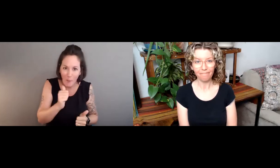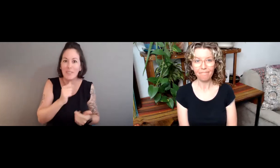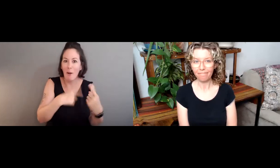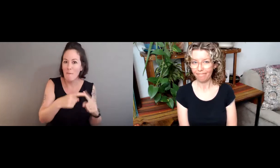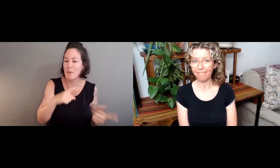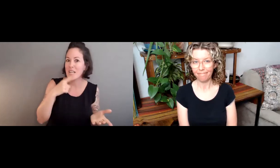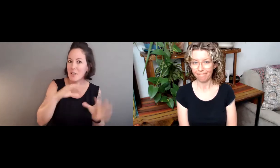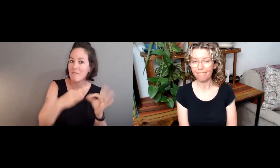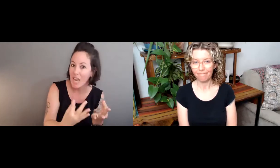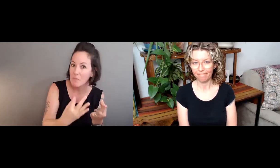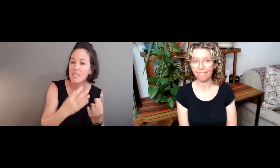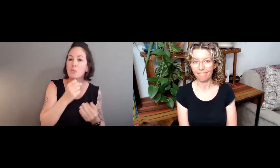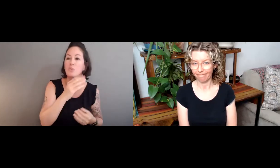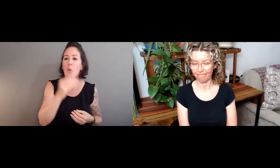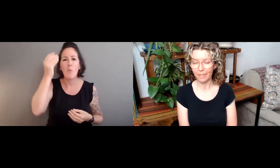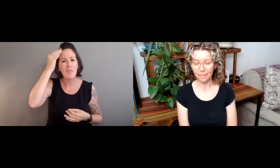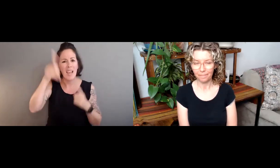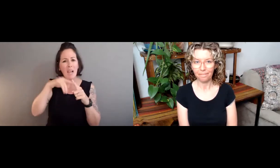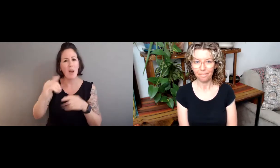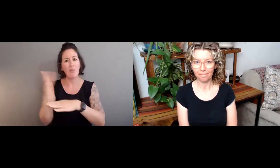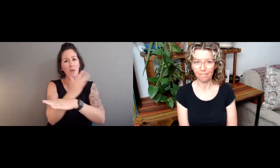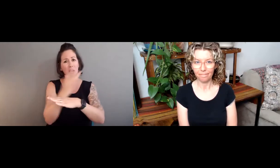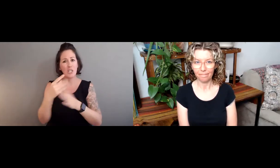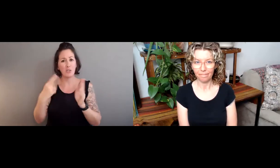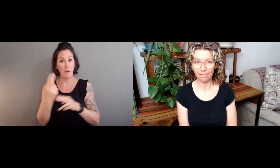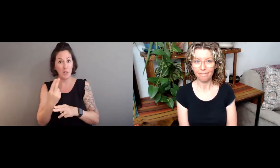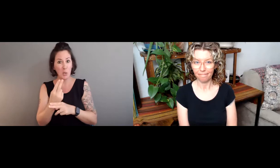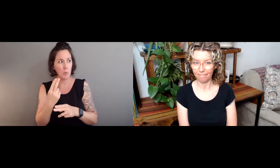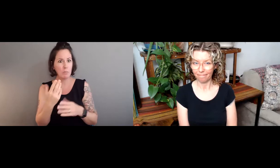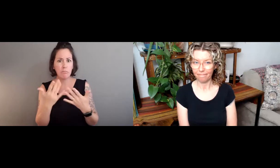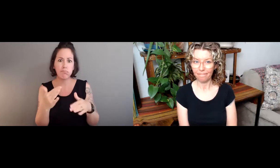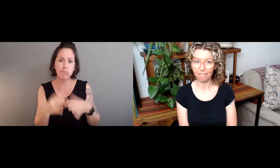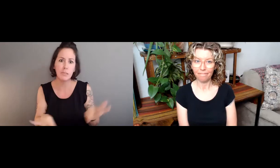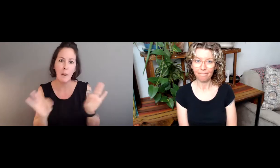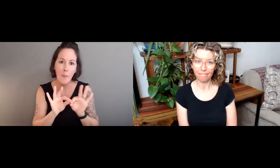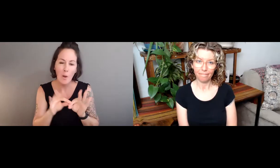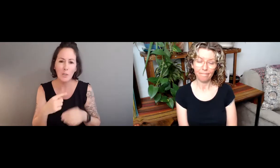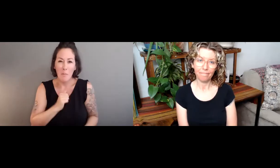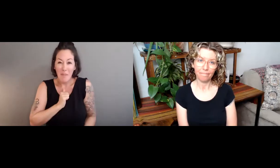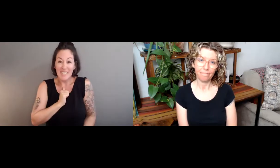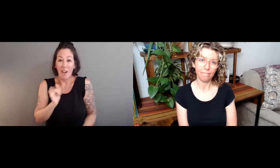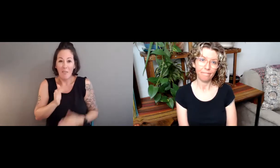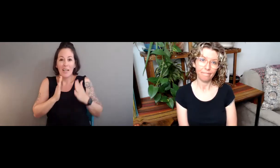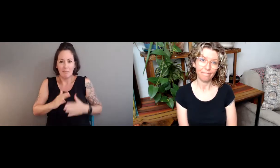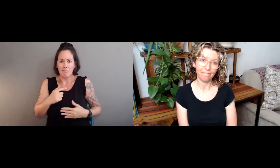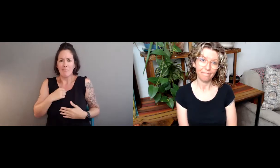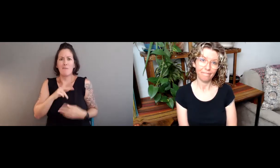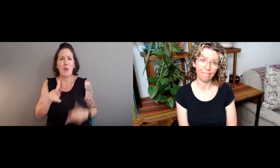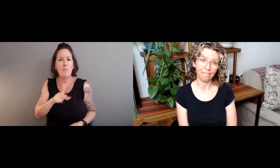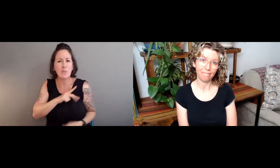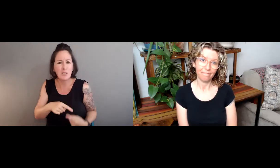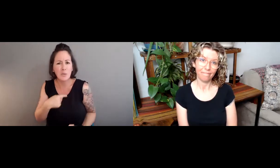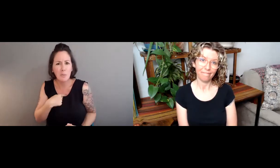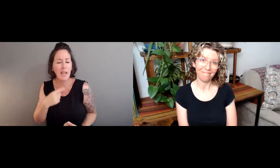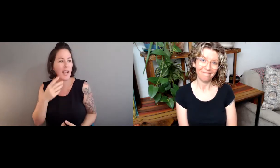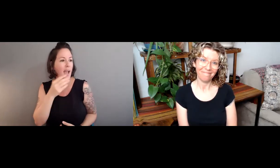language uses. Most deaf people are born into hearing families. And so we have to think about the range of ASL use. That's so important.